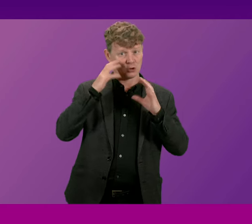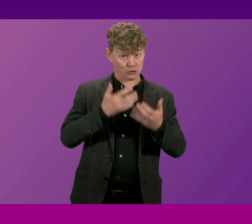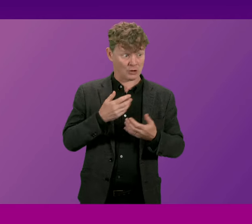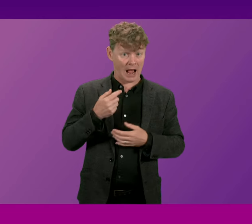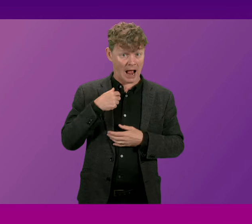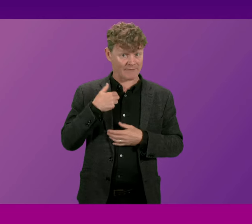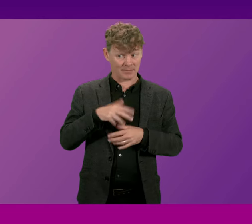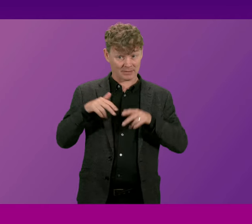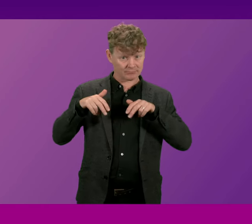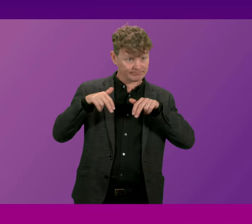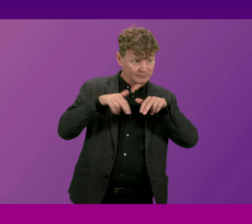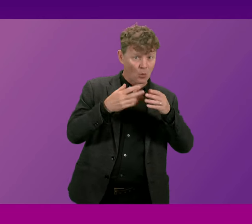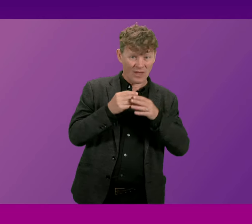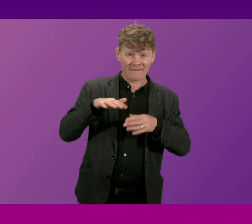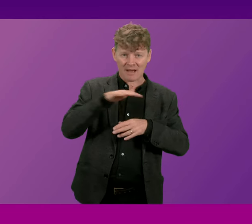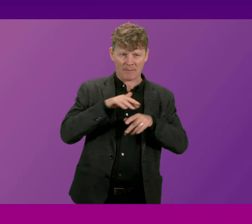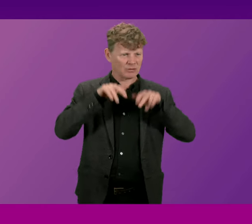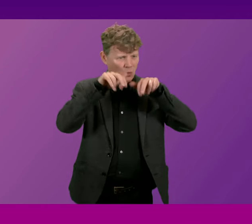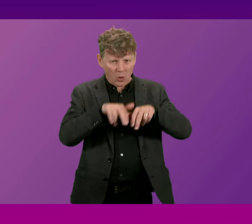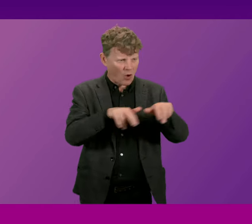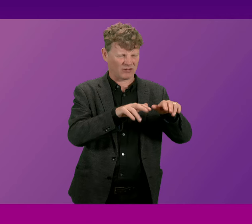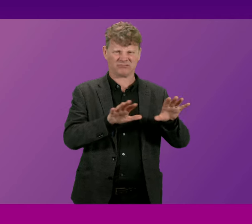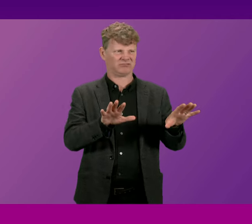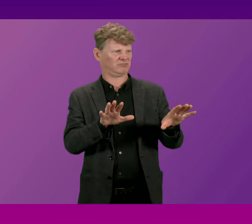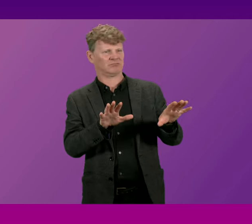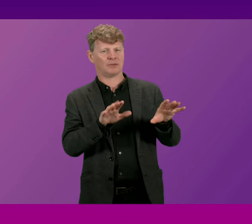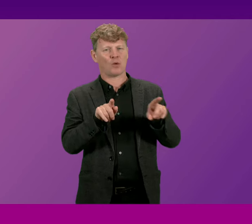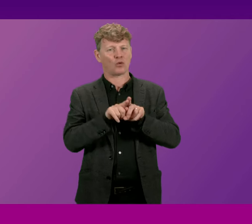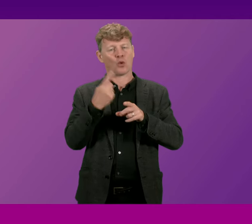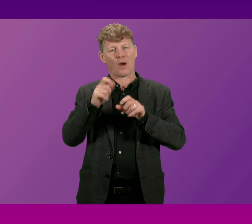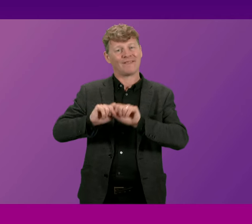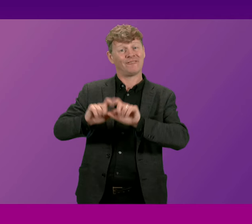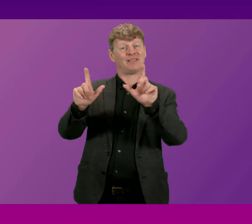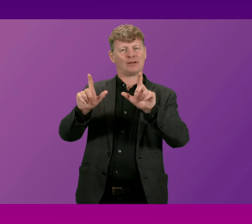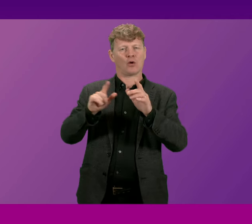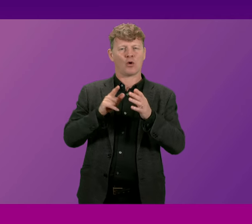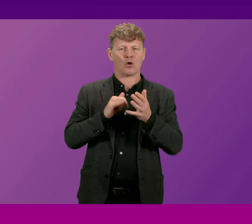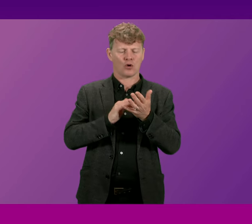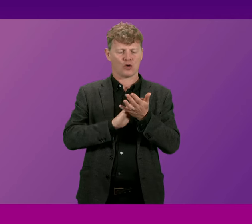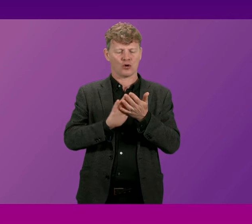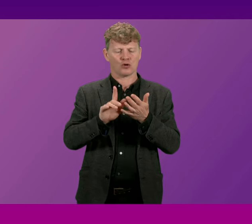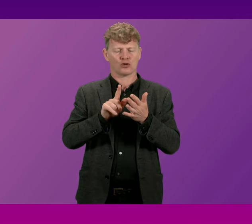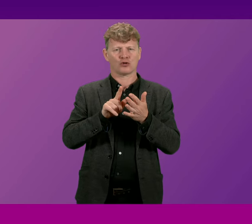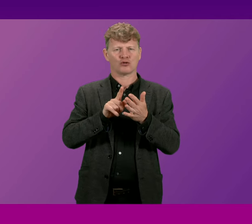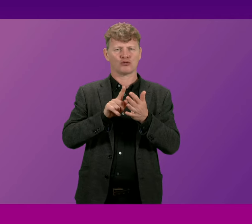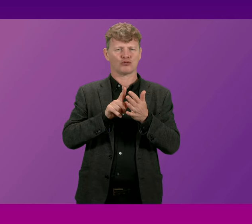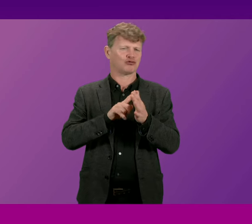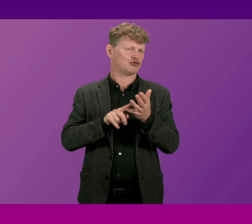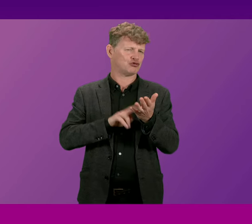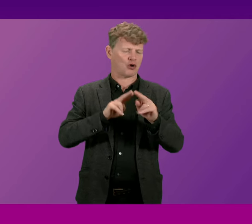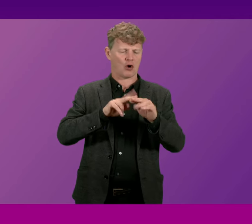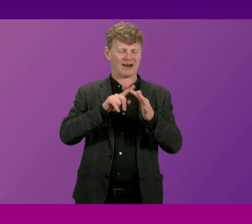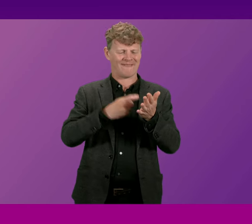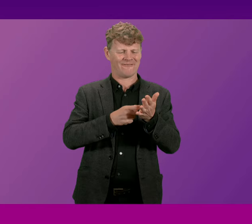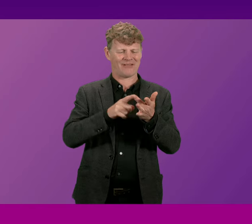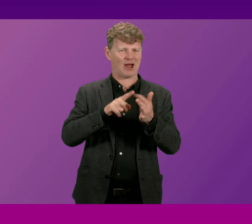routes with the families and also watched the brilliant video from Sean Ferrier Sean's walk to school detailing the hazards